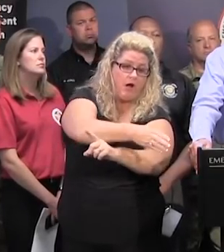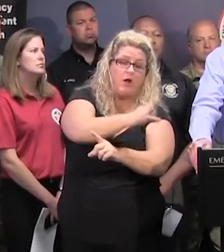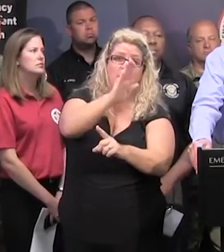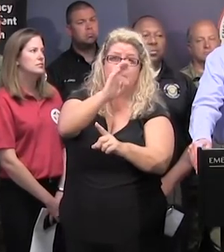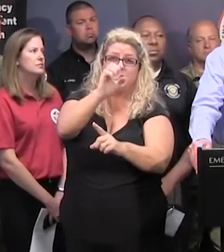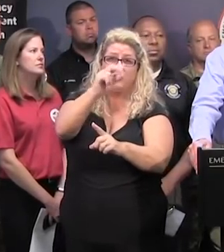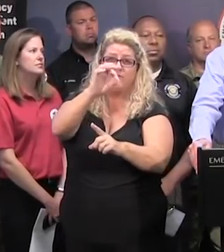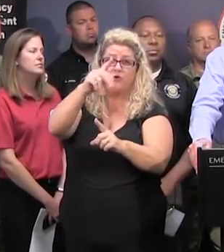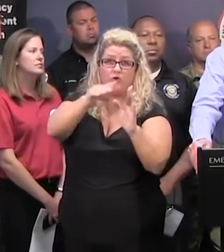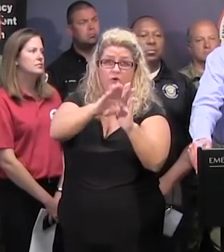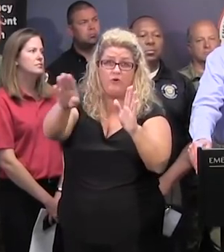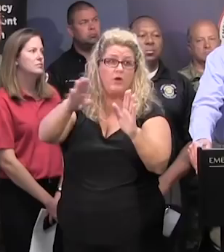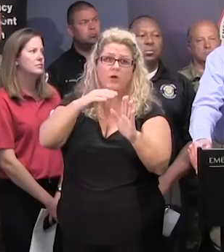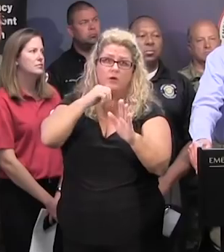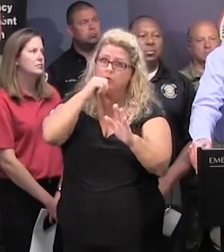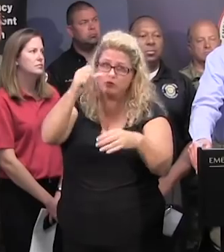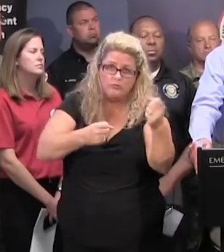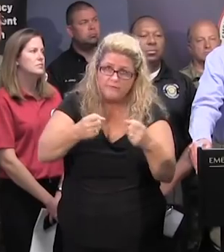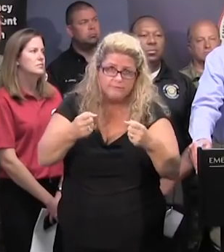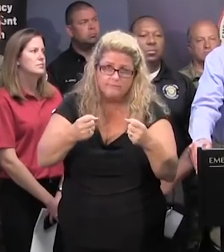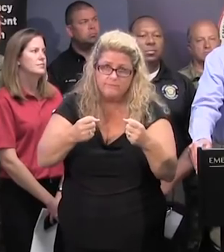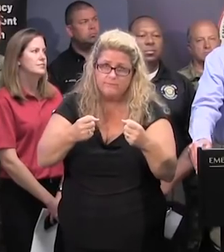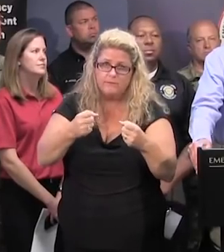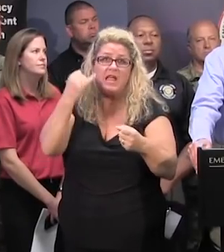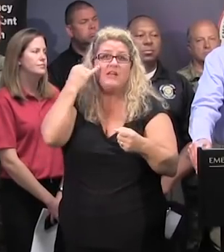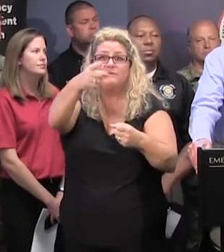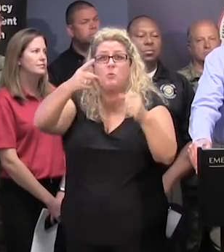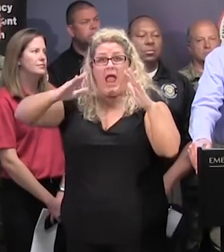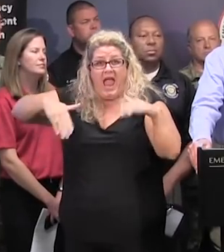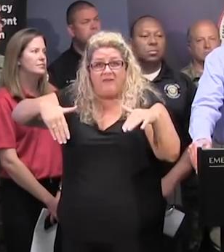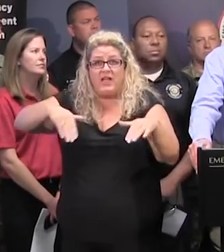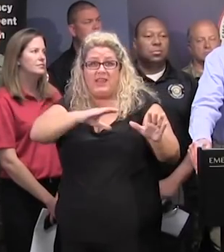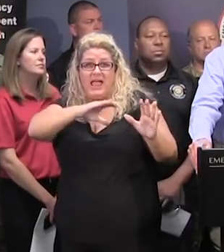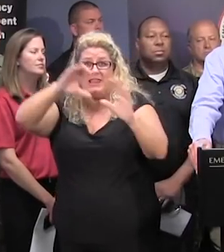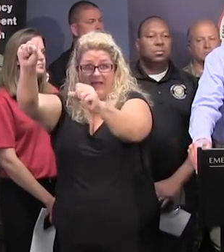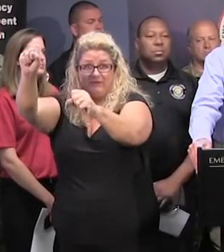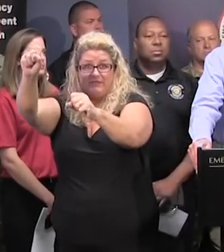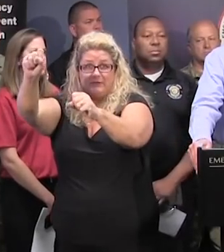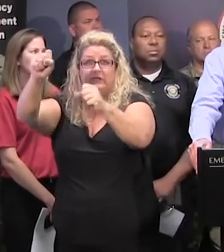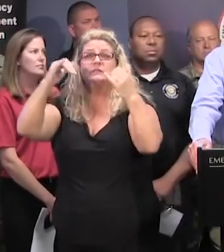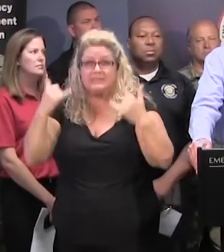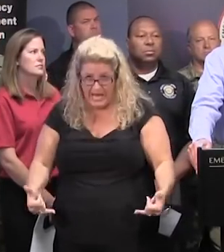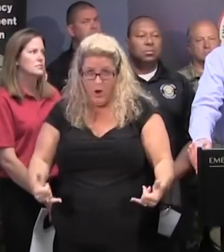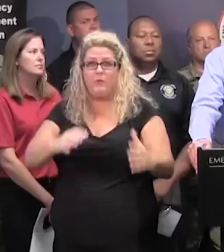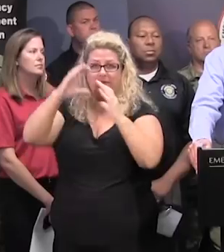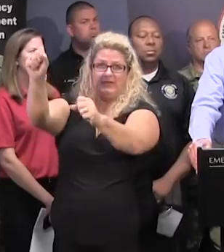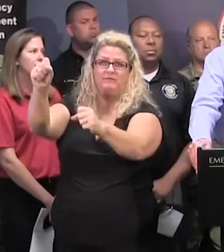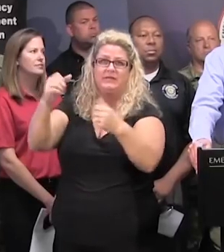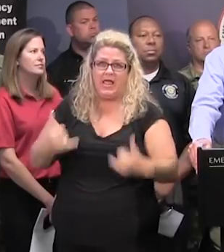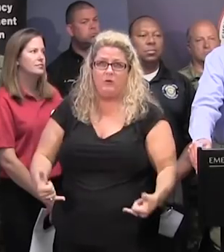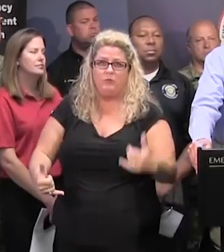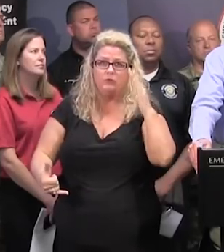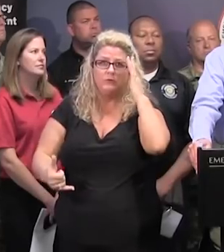if you're going to leave, and you should leave, if you have not left these evacuation zones, you should leave now because